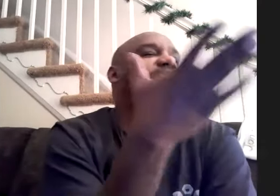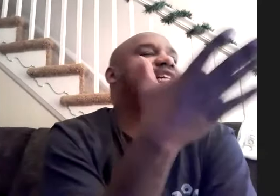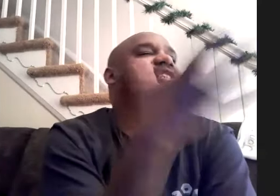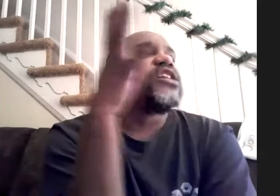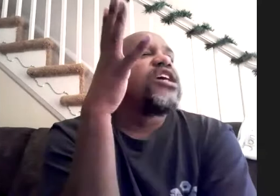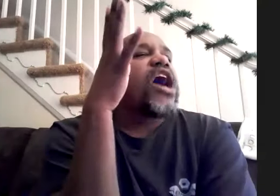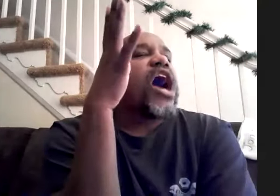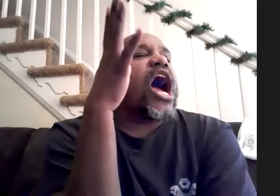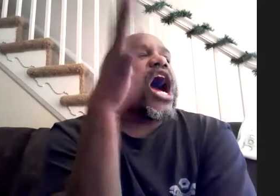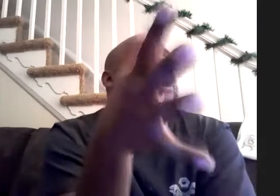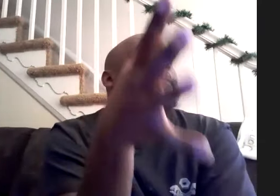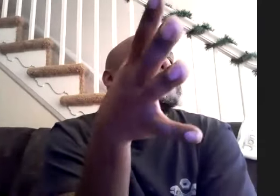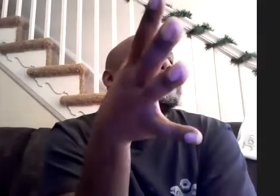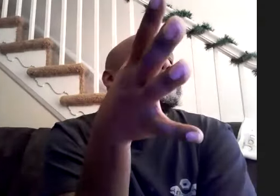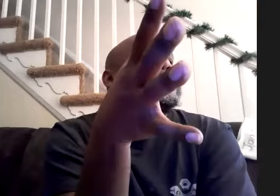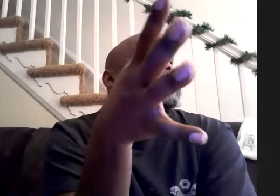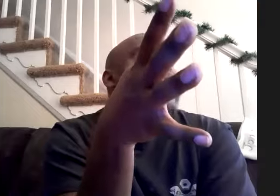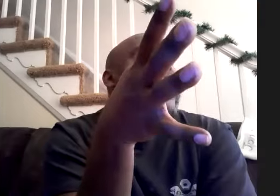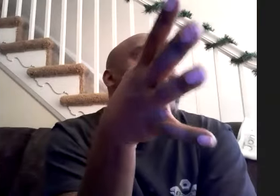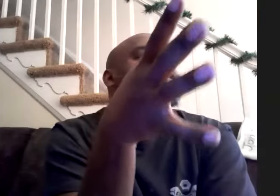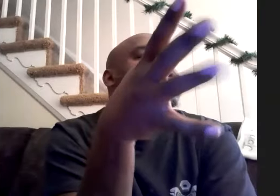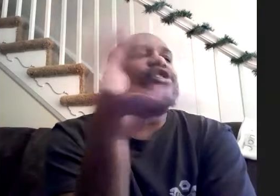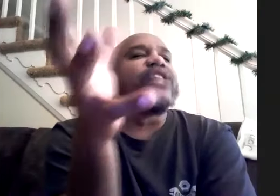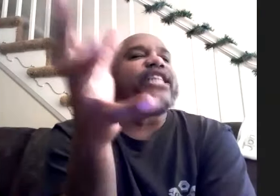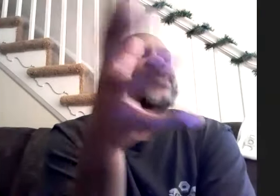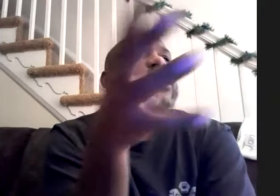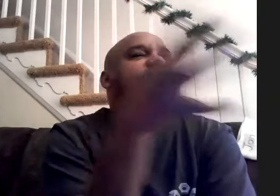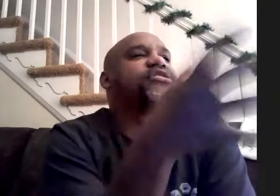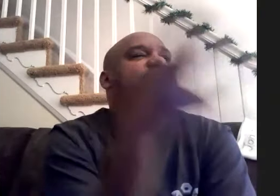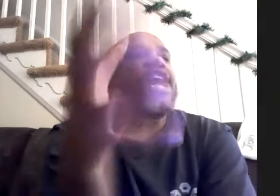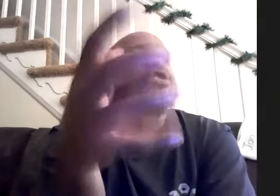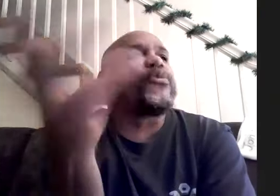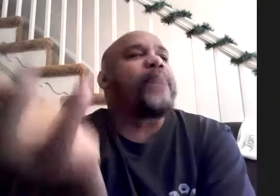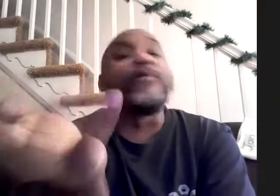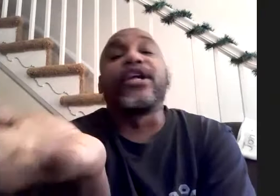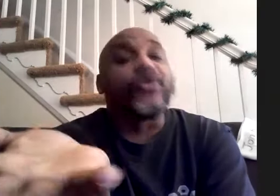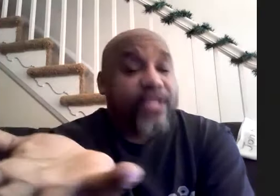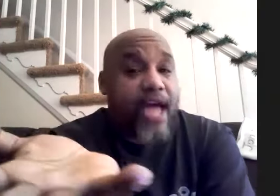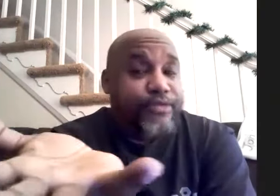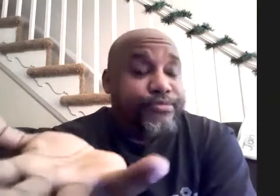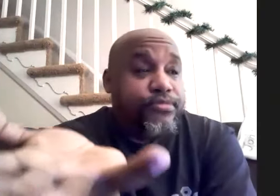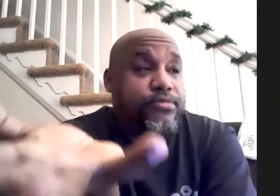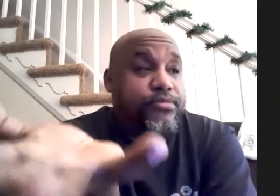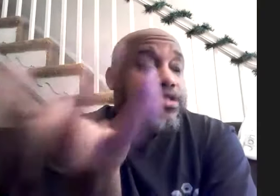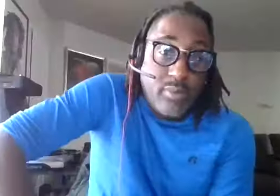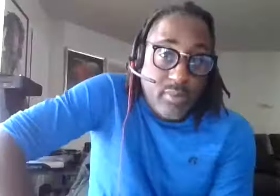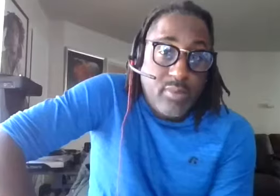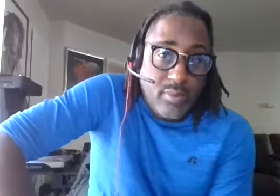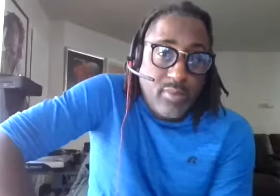is um i also freelance because i also make money doing that so i do